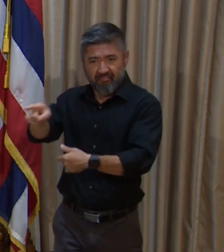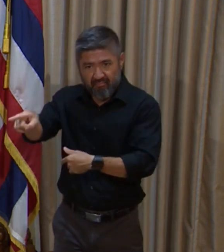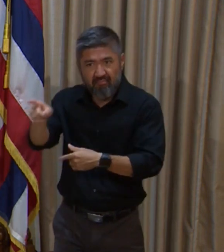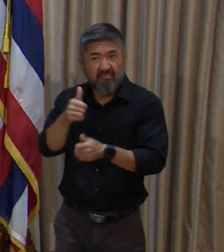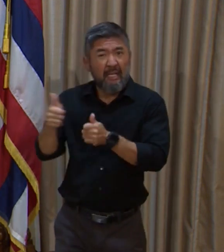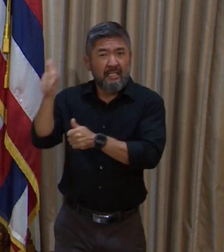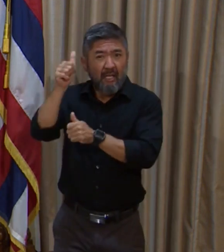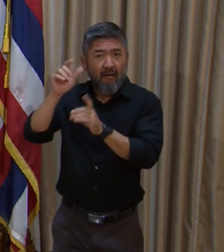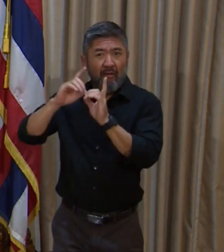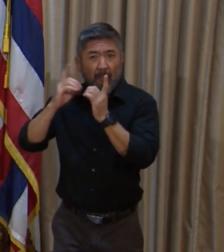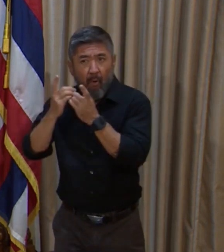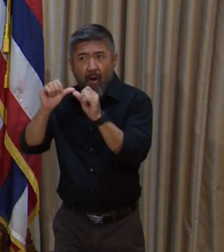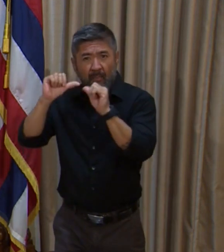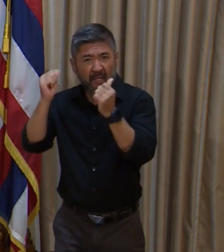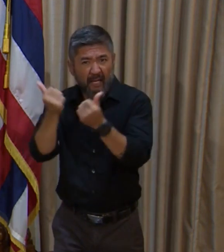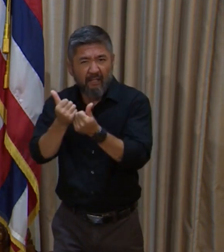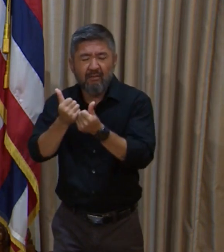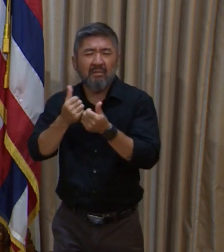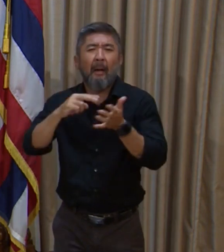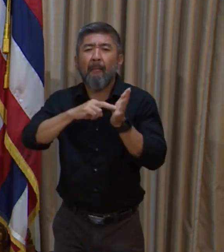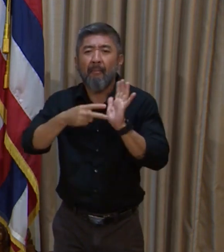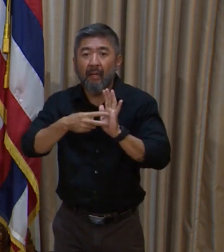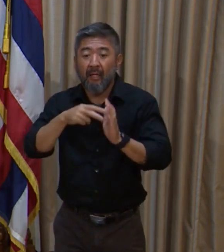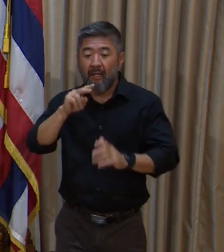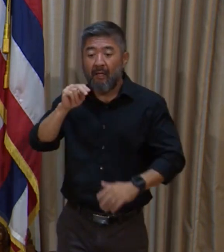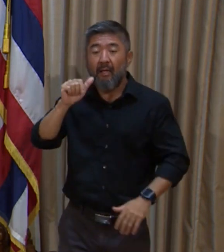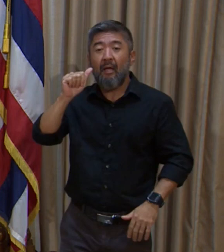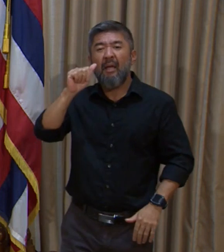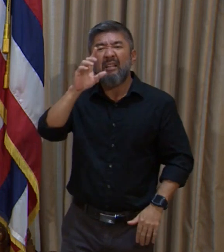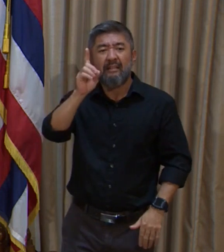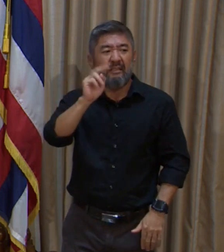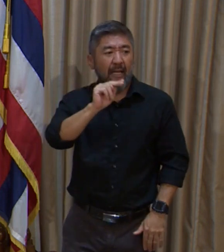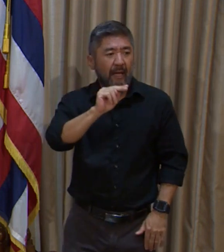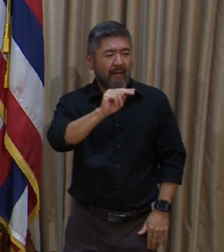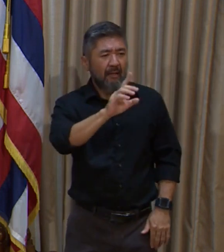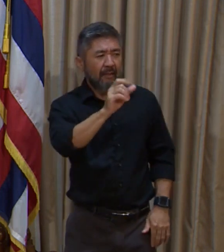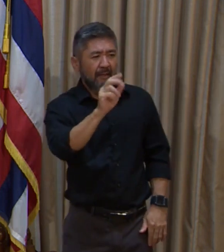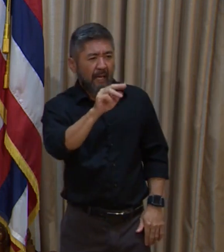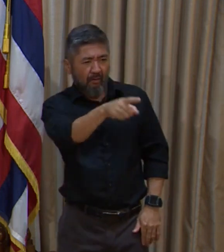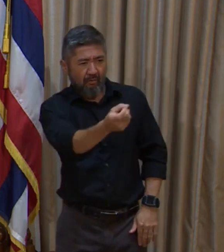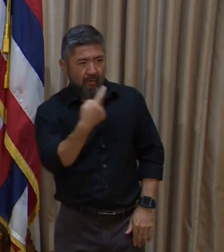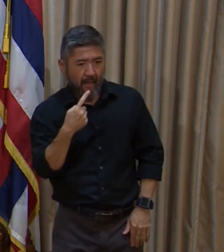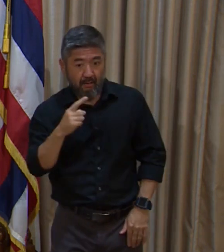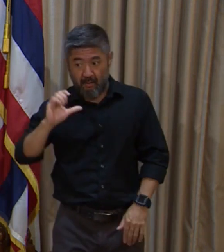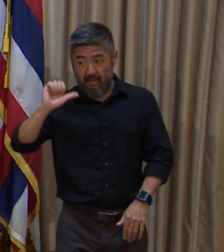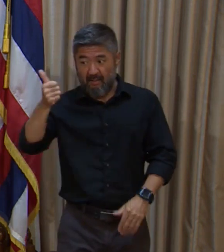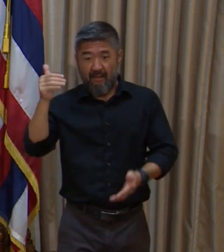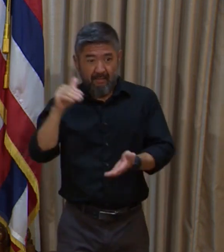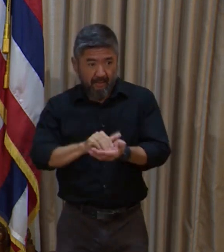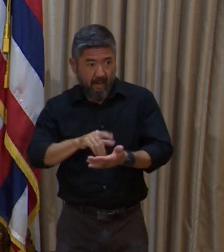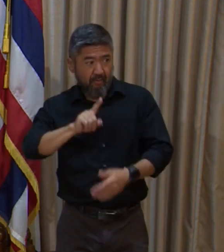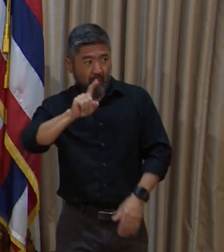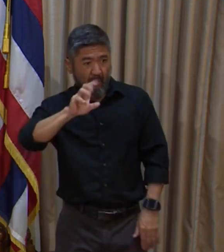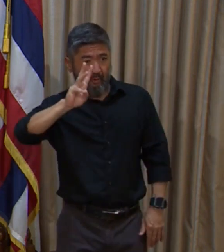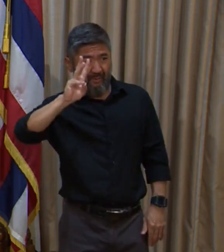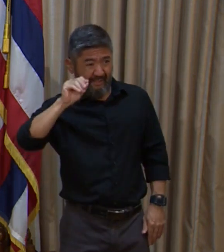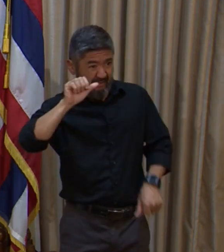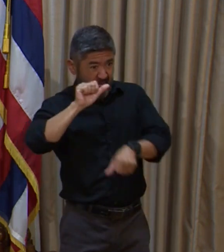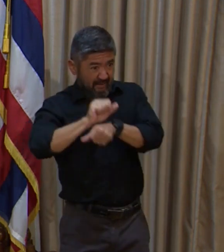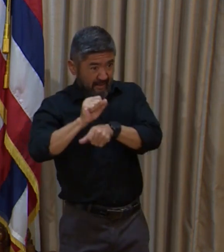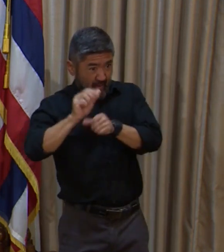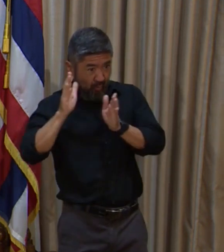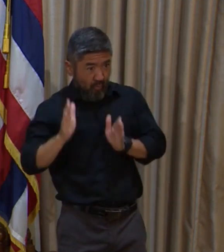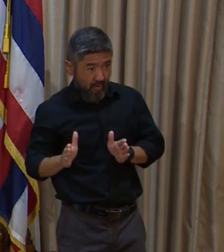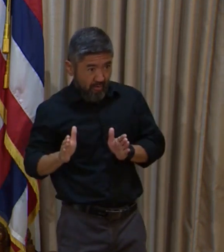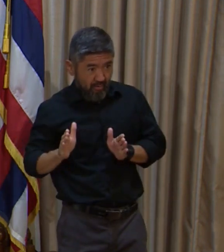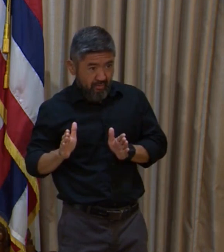agencies. That includes, Dan Nakaso, had asked, 10,160 employees